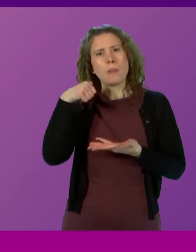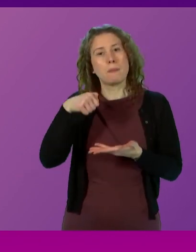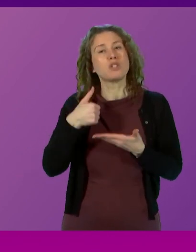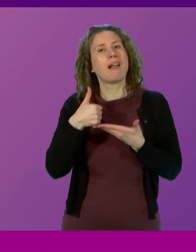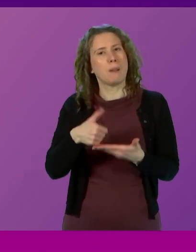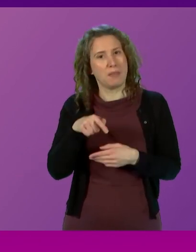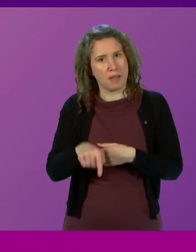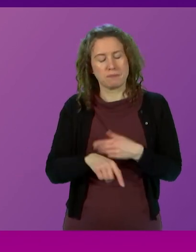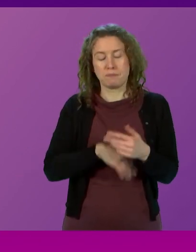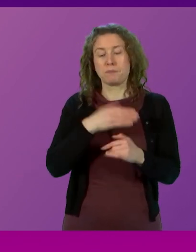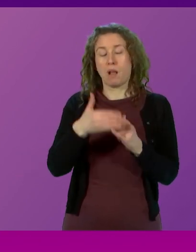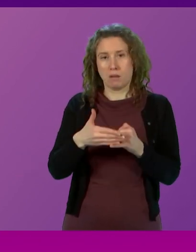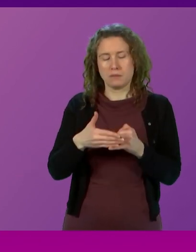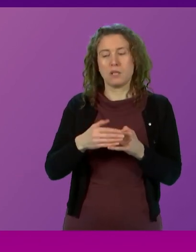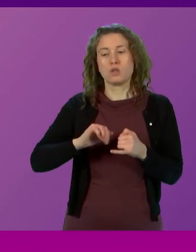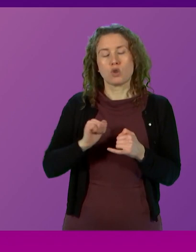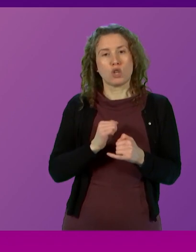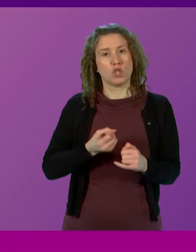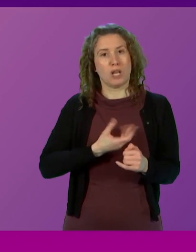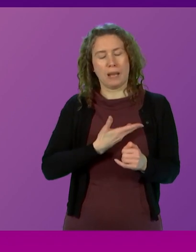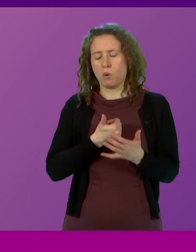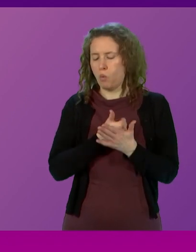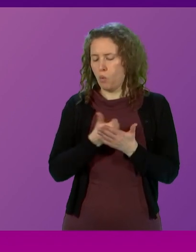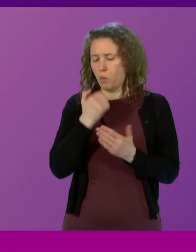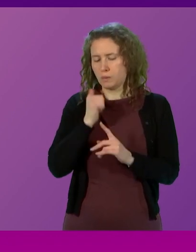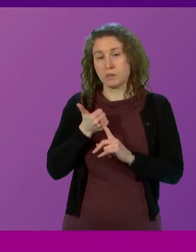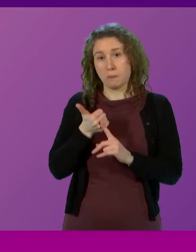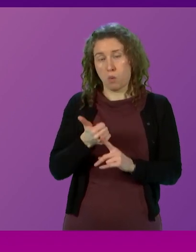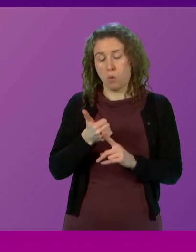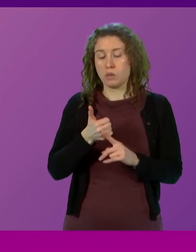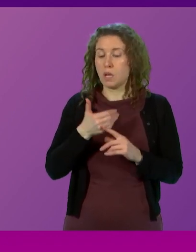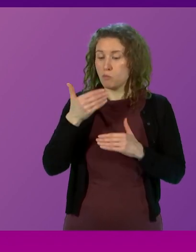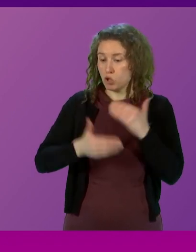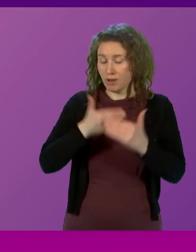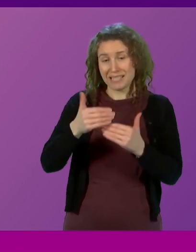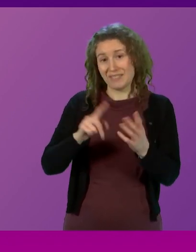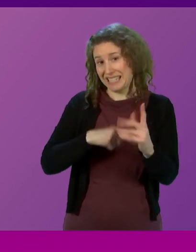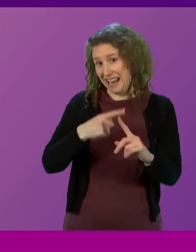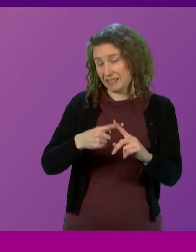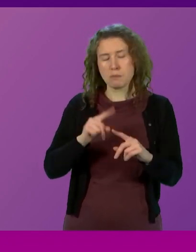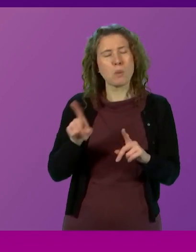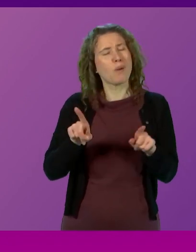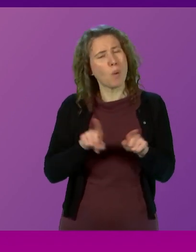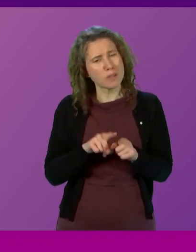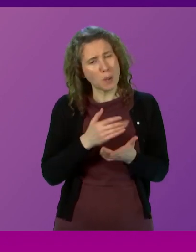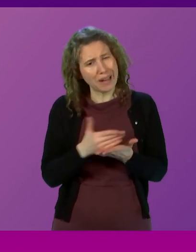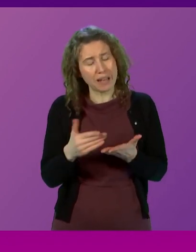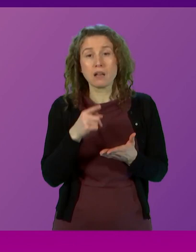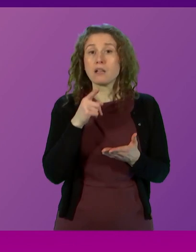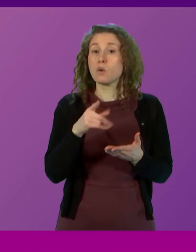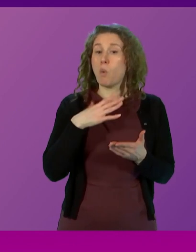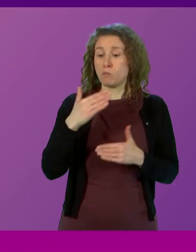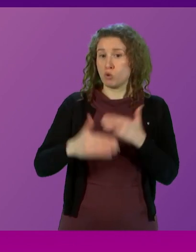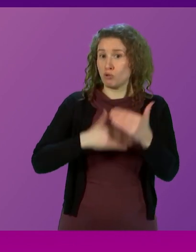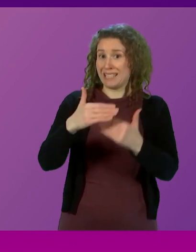And finally Scottish Labour will always support progressive taxation but we are also clear that if you're going to take